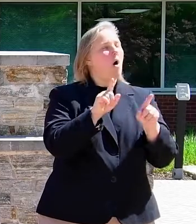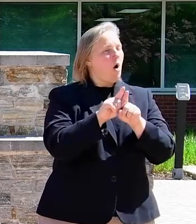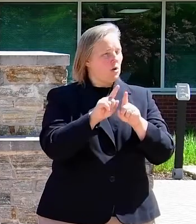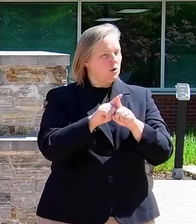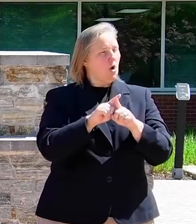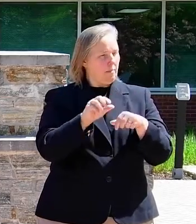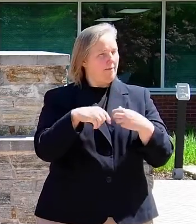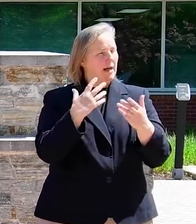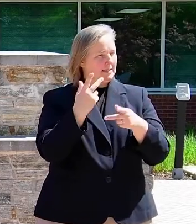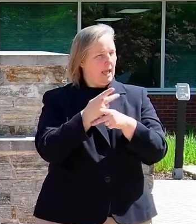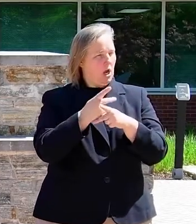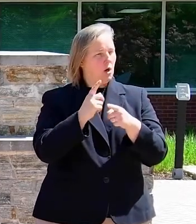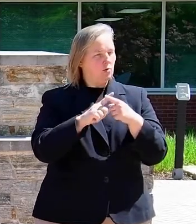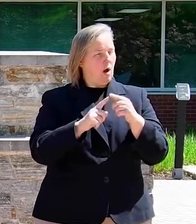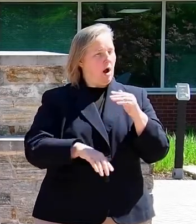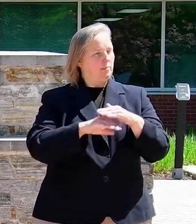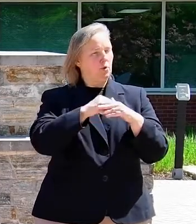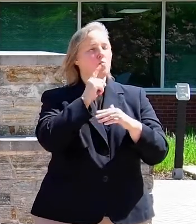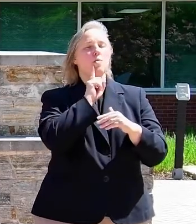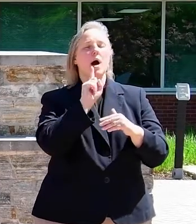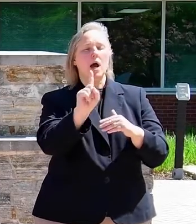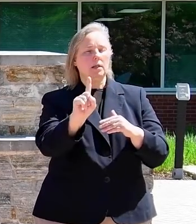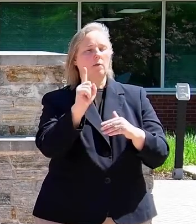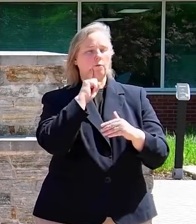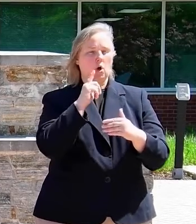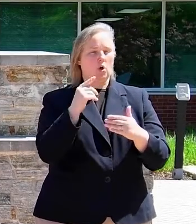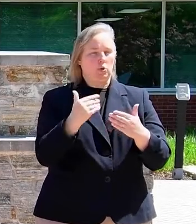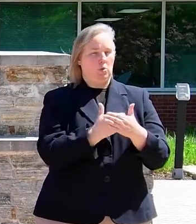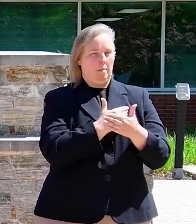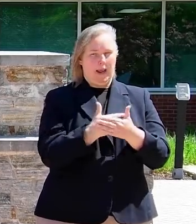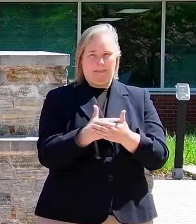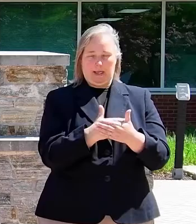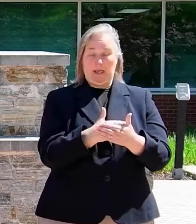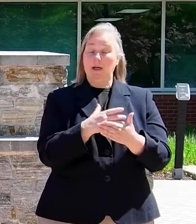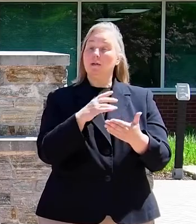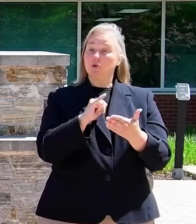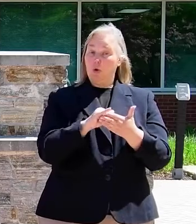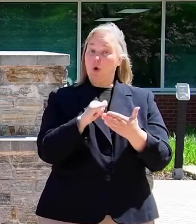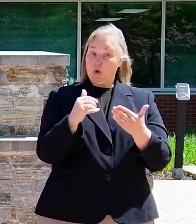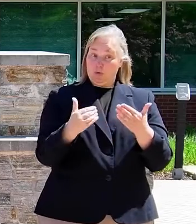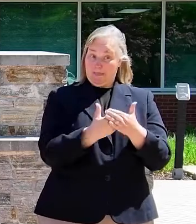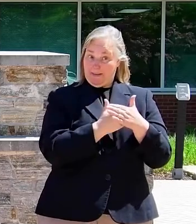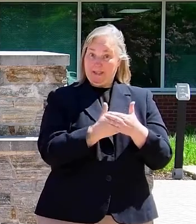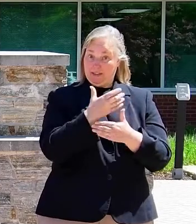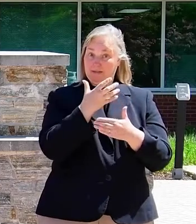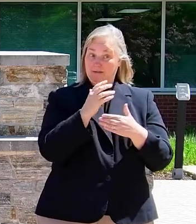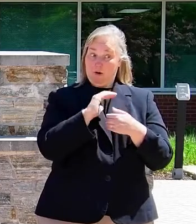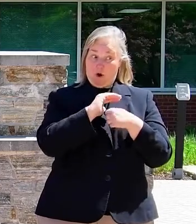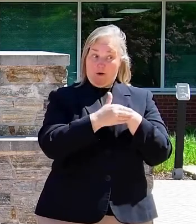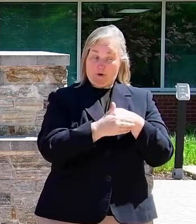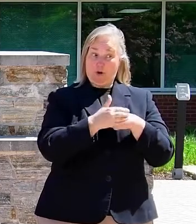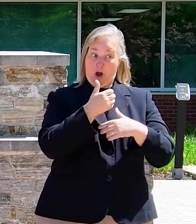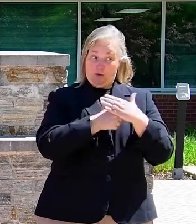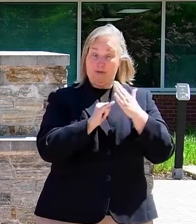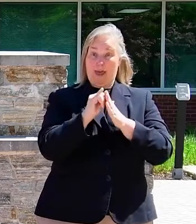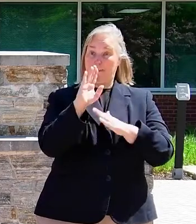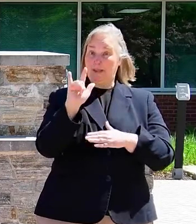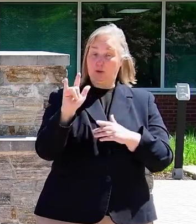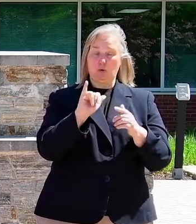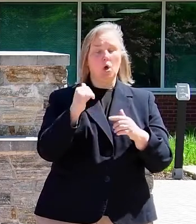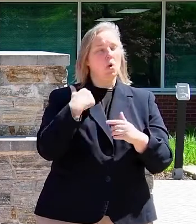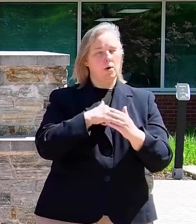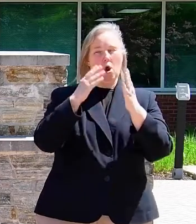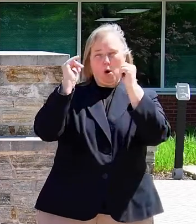to one year to the newborn. So the newborn is covered under this bill as well. And while we certainly hope that our governor